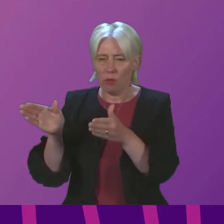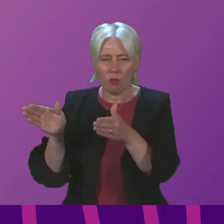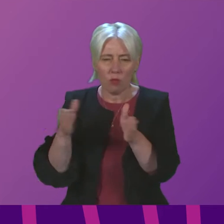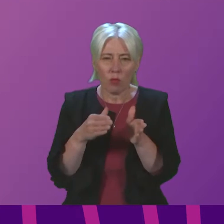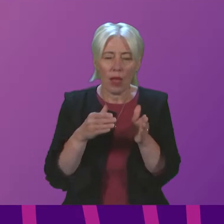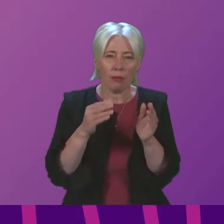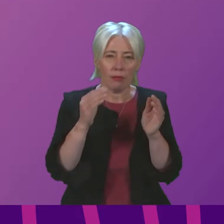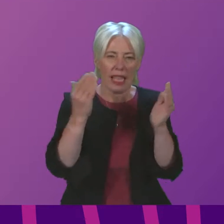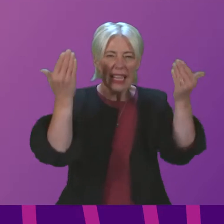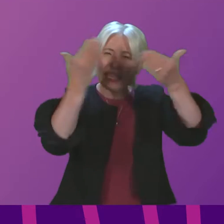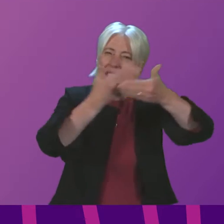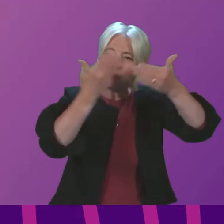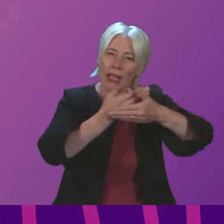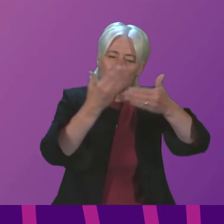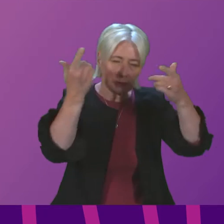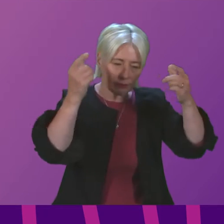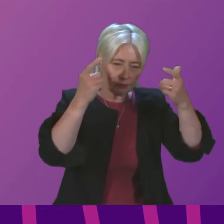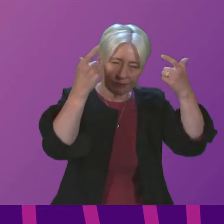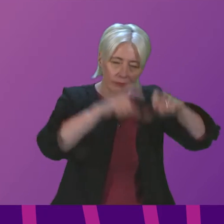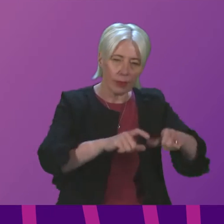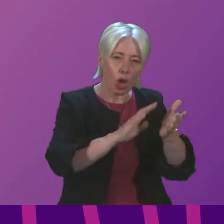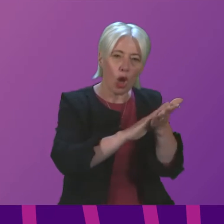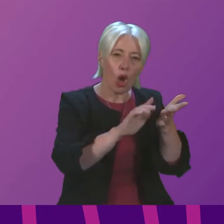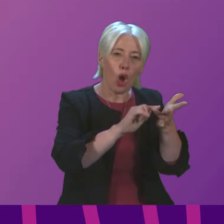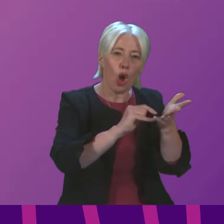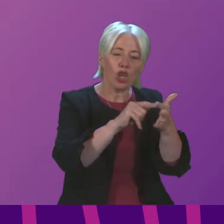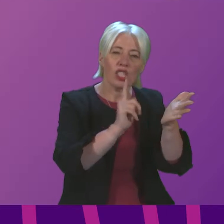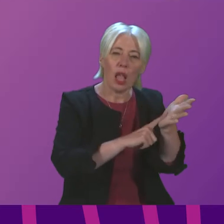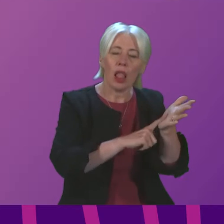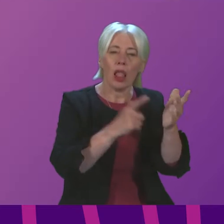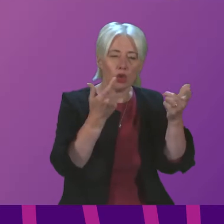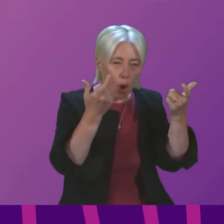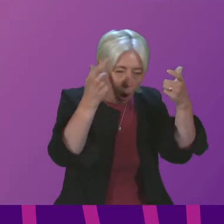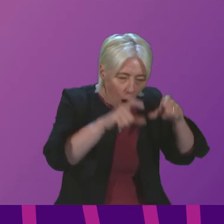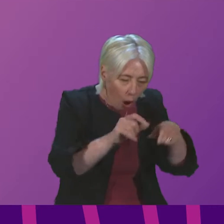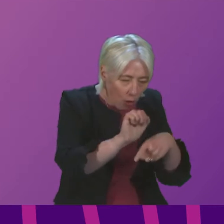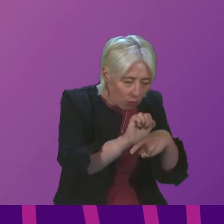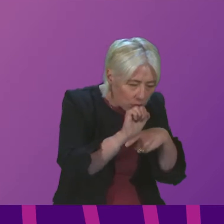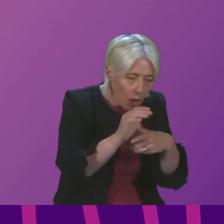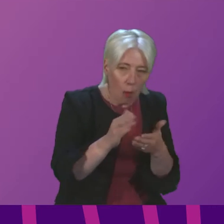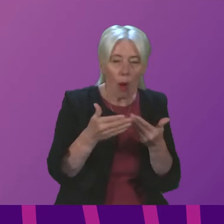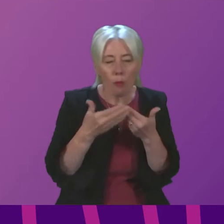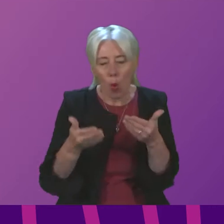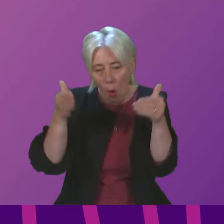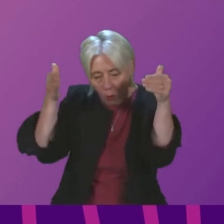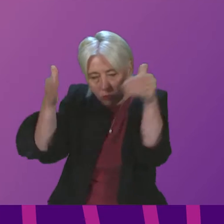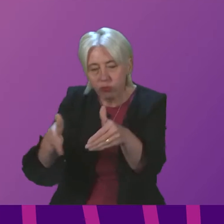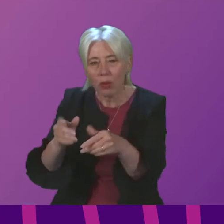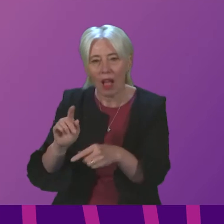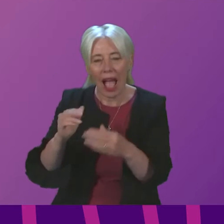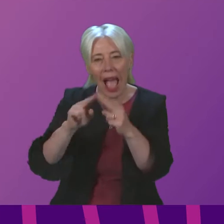use of night shelters and hostels into that more supported housing first accommodation.